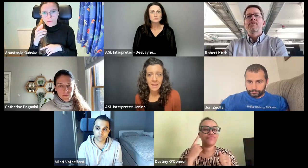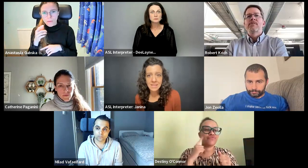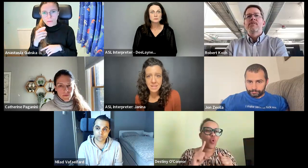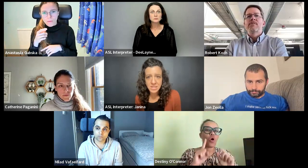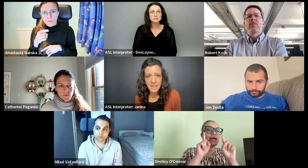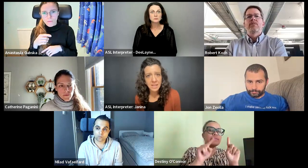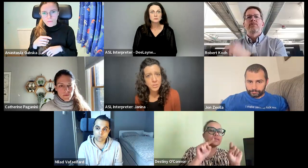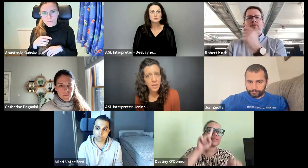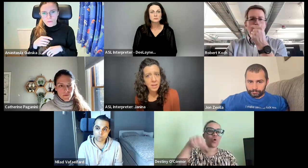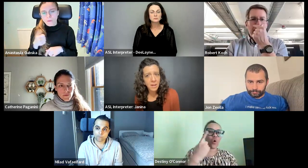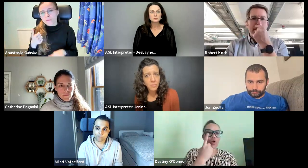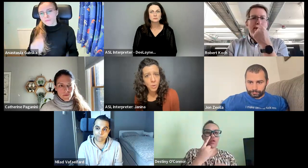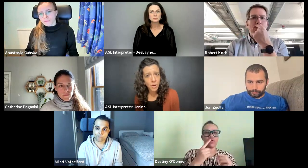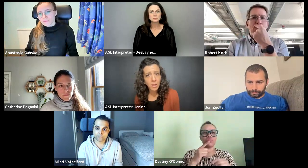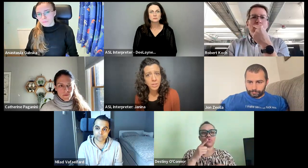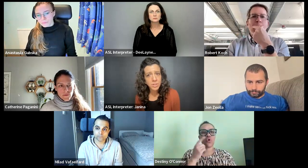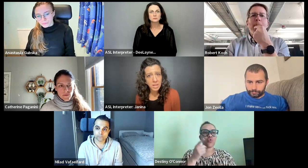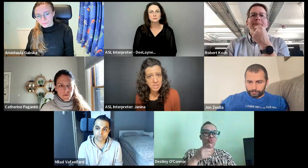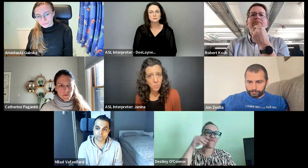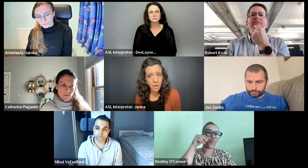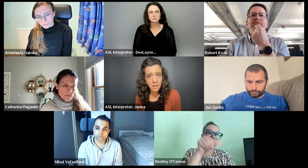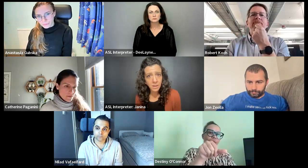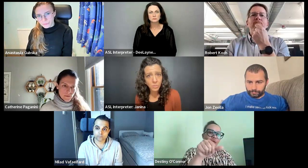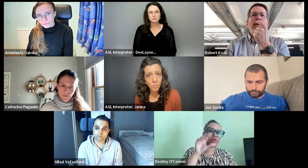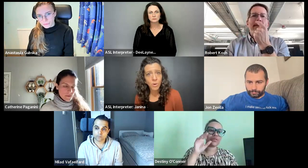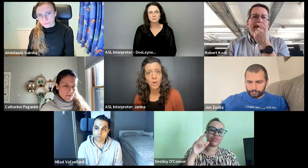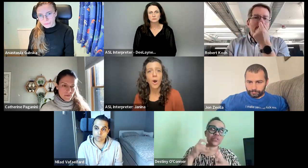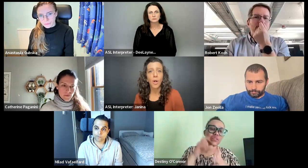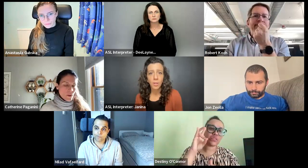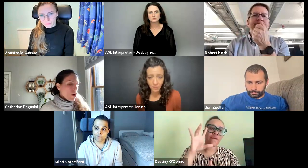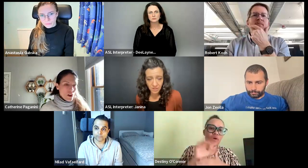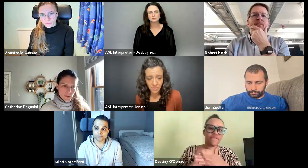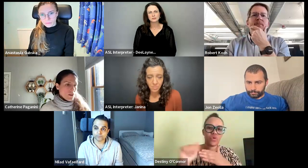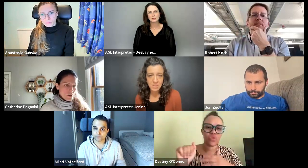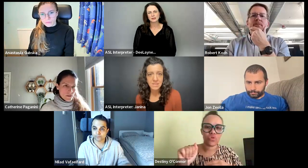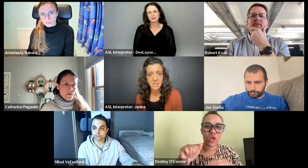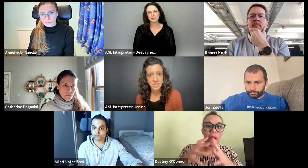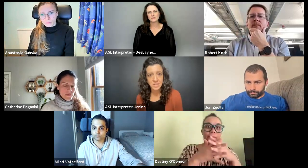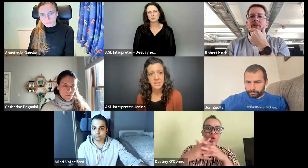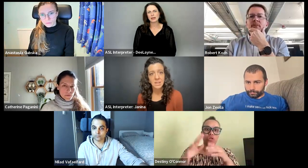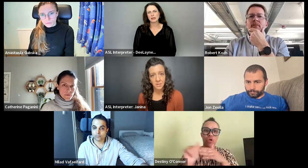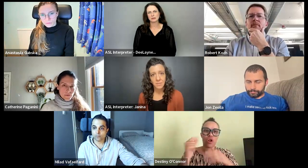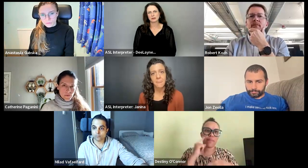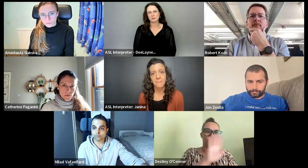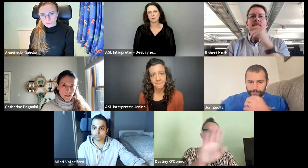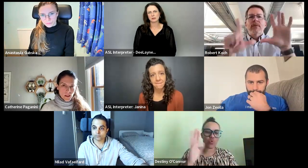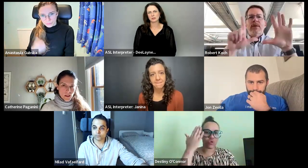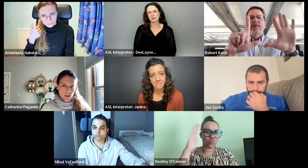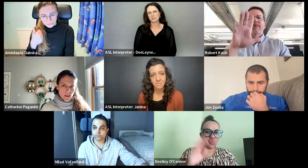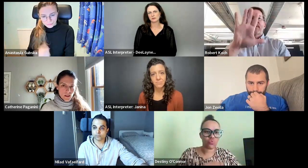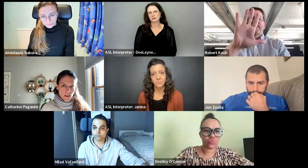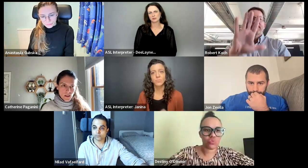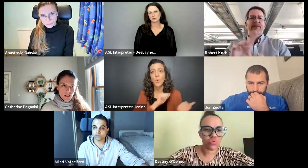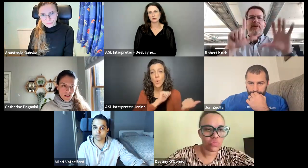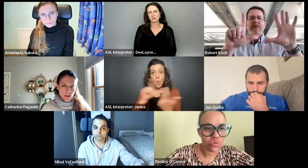And Anastasia is saying, do they record just one room or all of the different? Yeah. You have to pay, um, American